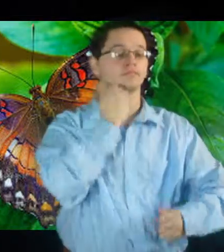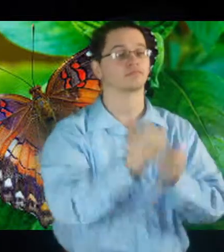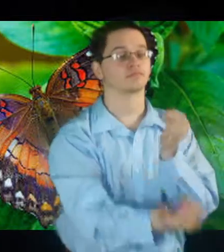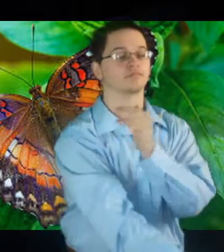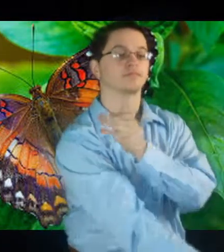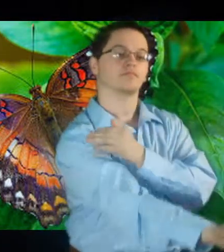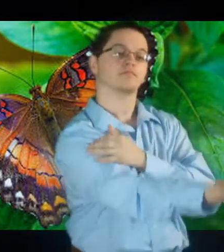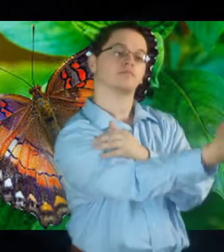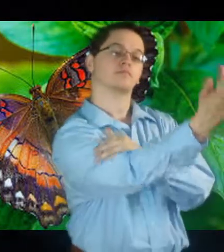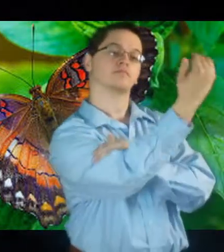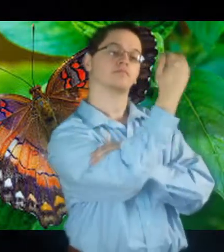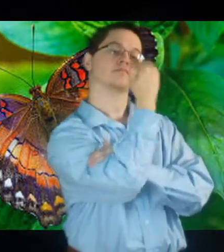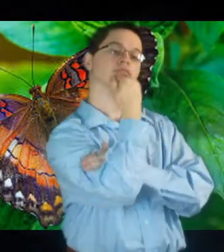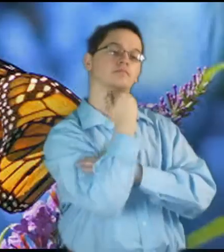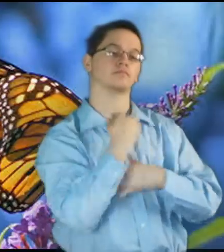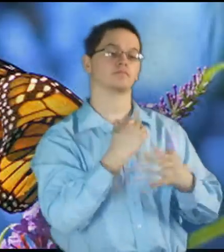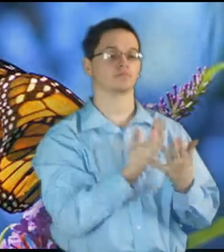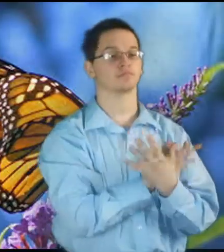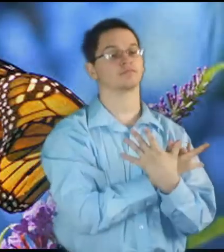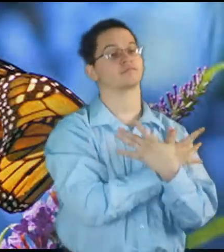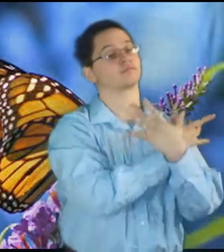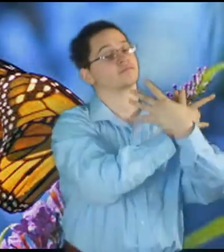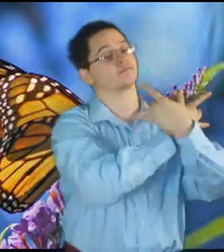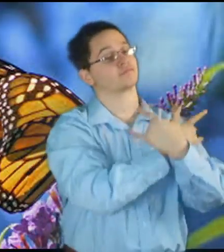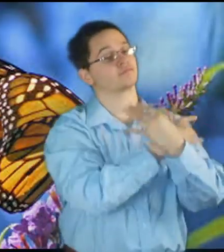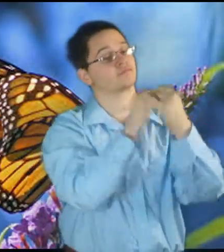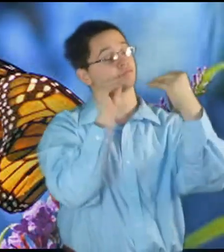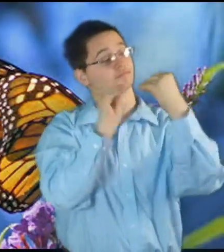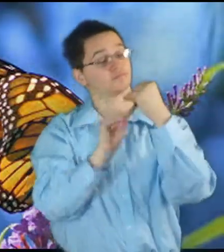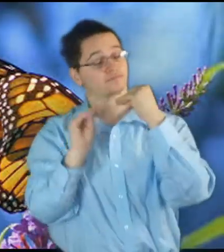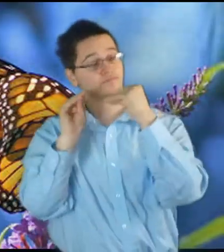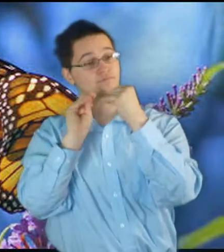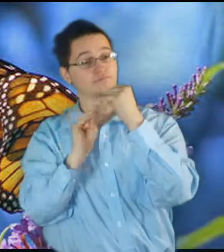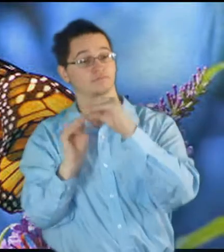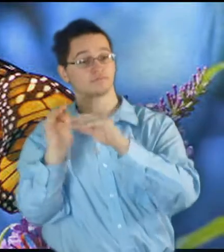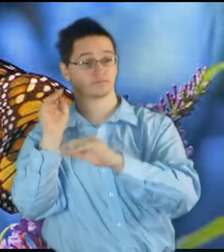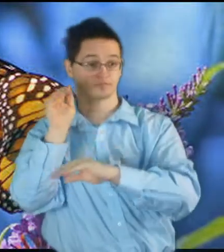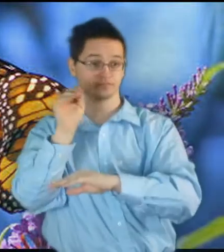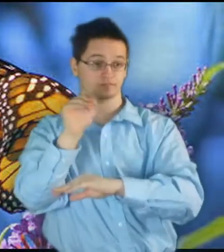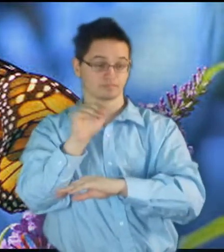And butterfly kisses At night